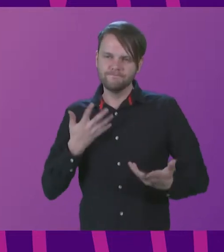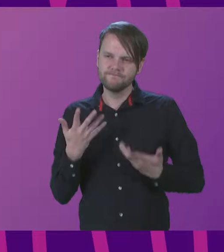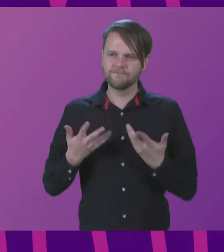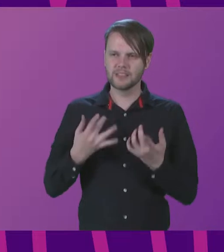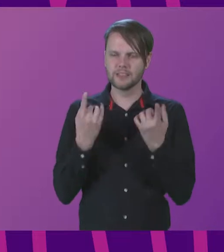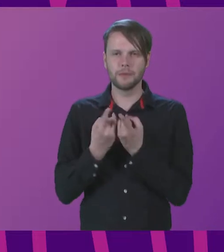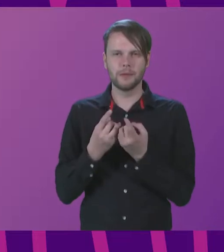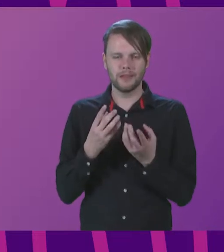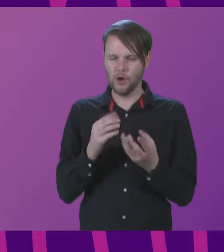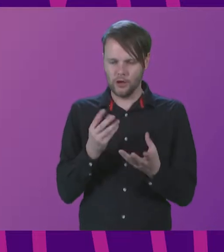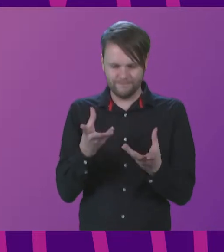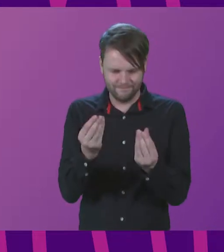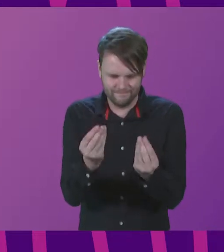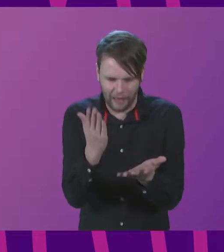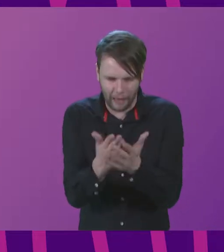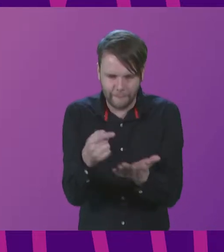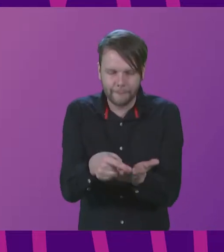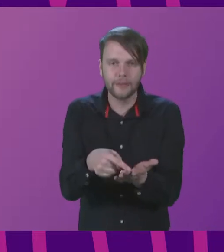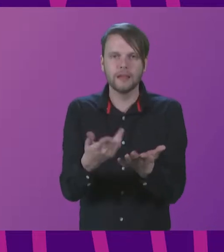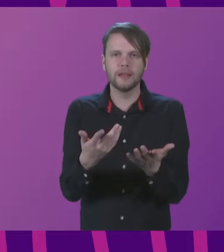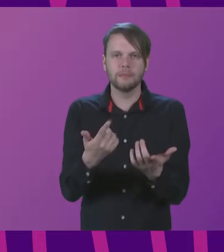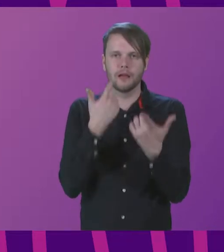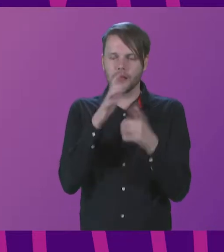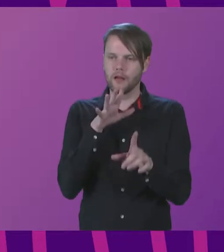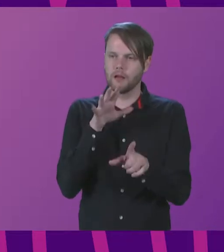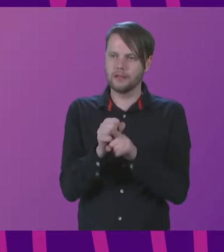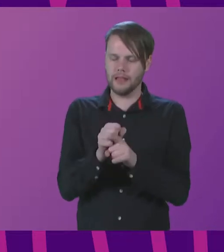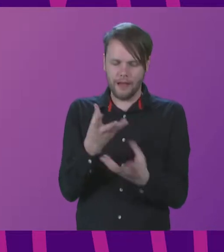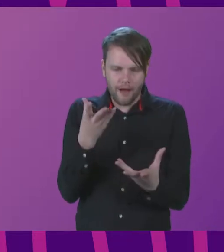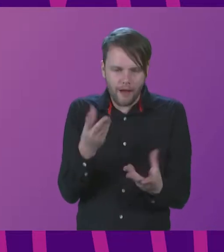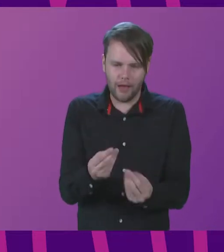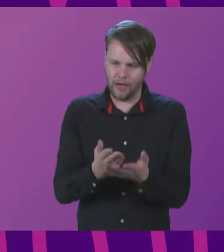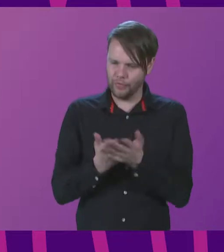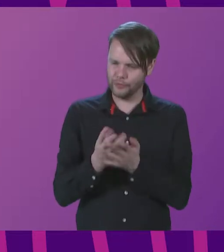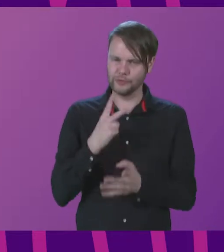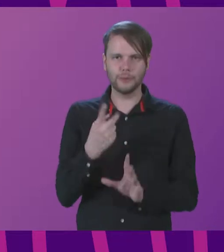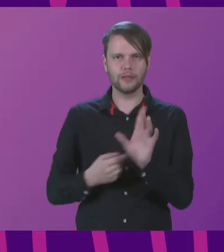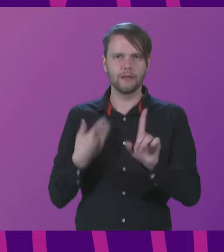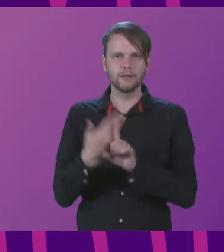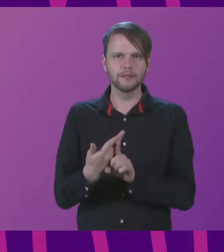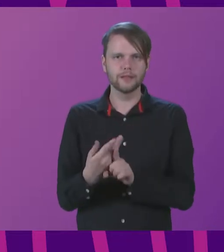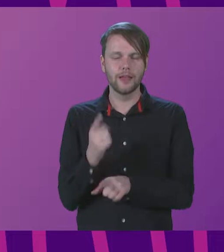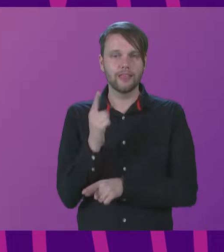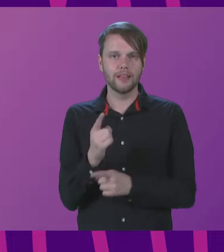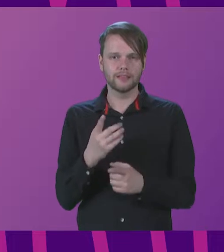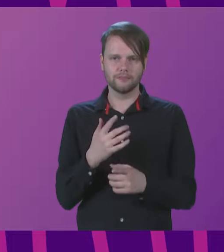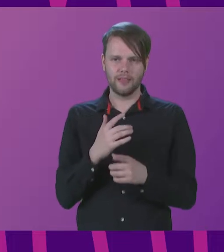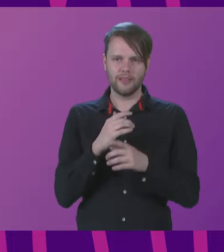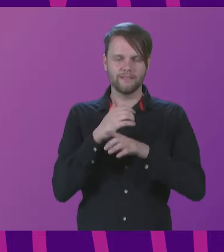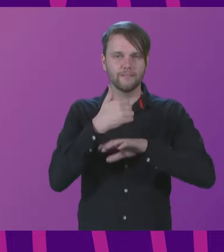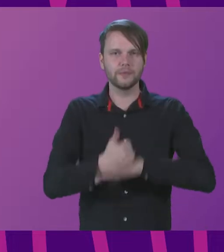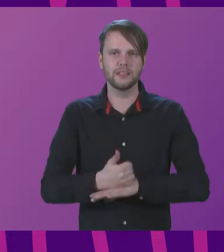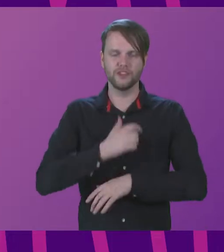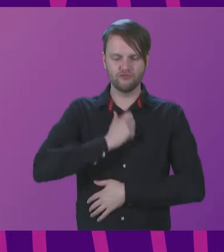less tangible that really began to find concrete form in the past two years. And that was just the foundational